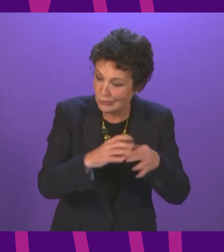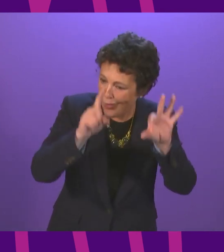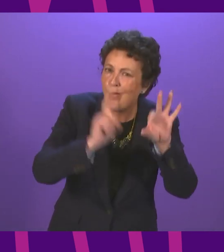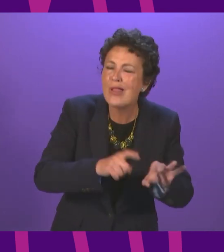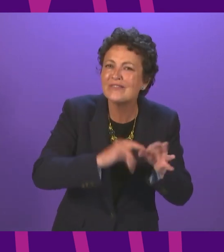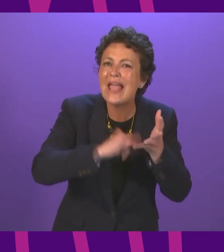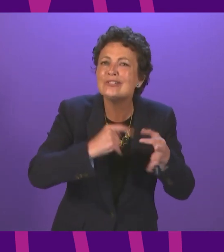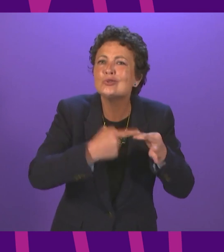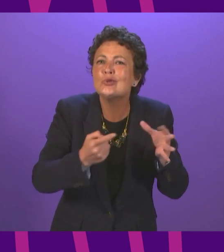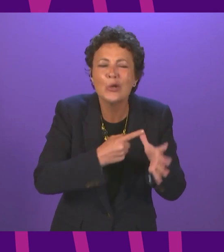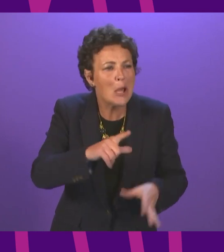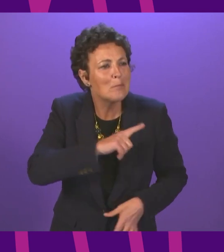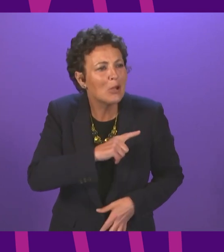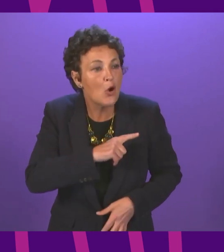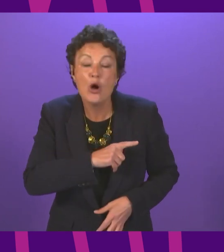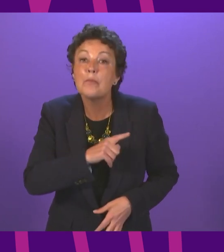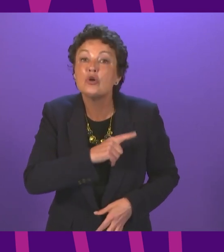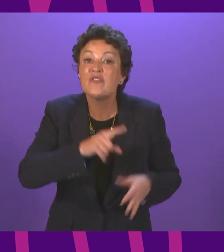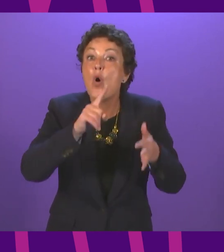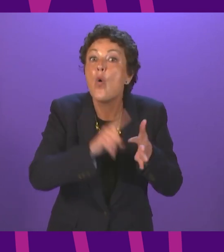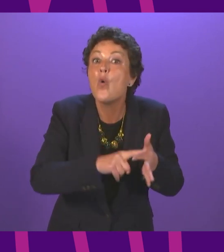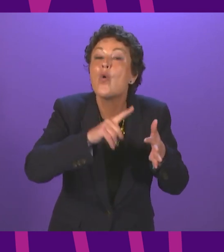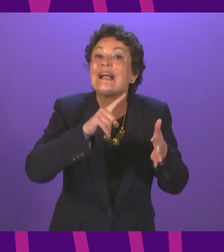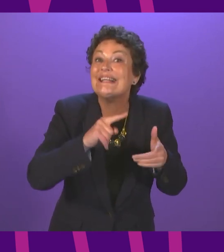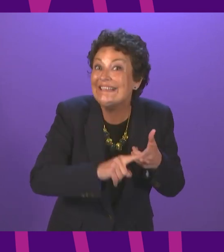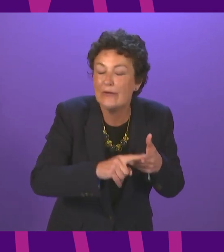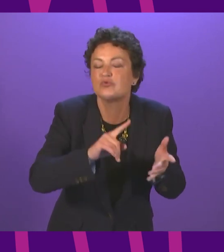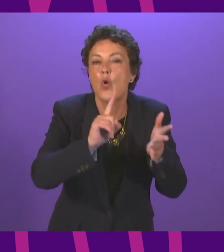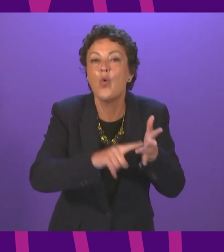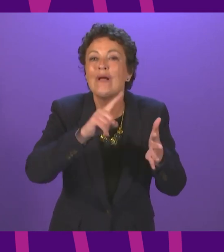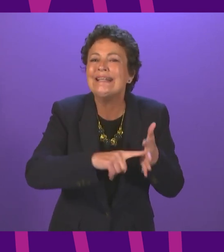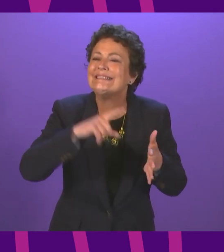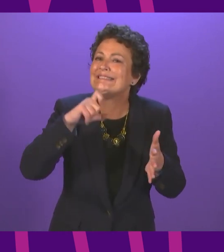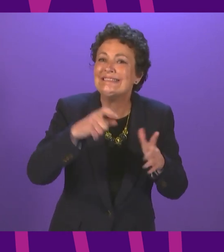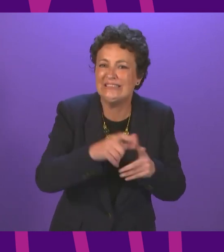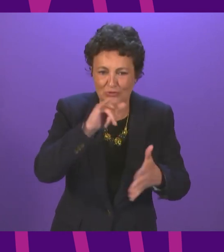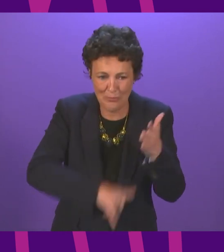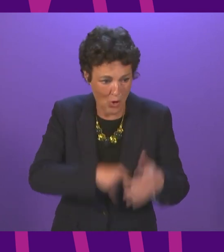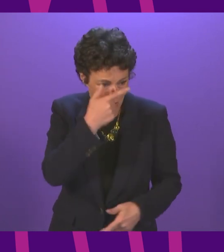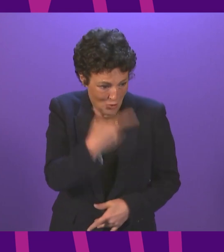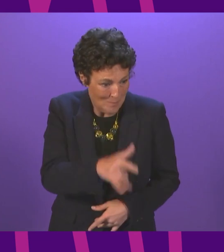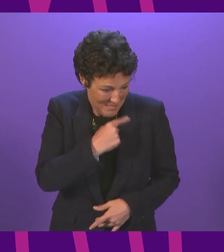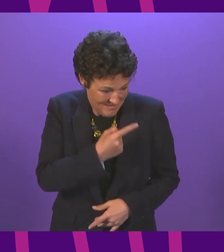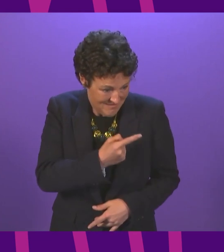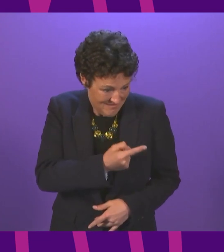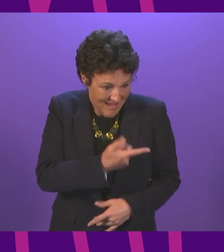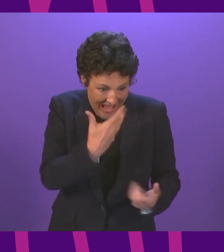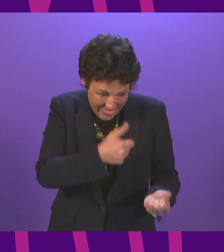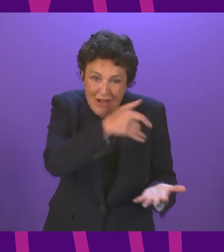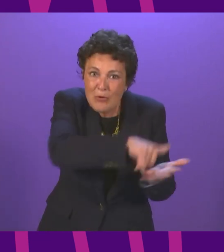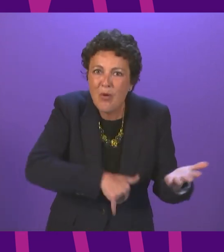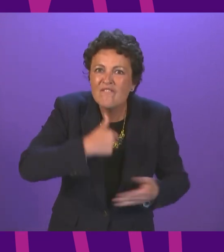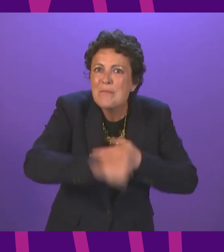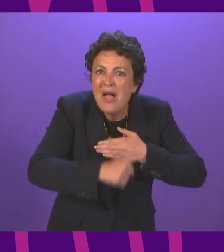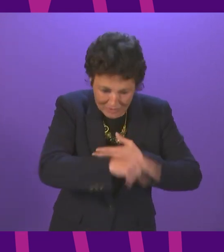the SQA because of an OECD report that you haven't just had for the last three weeks, this government have had it for months. They had it